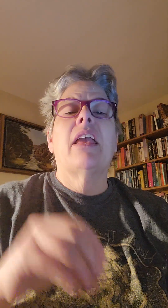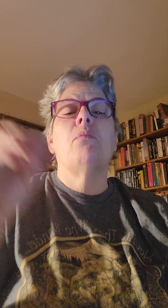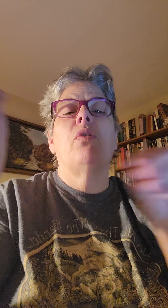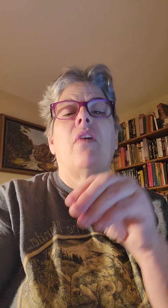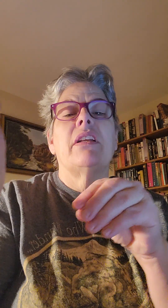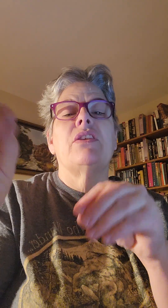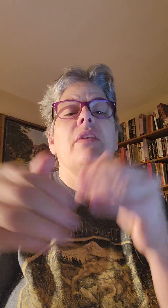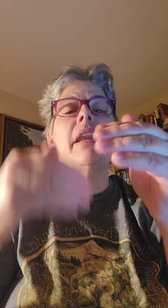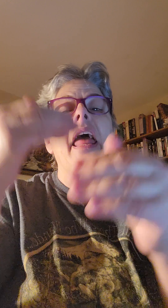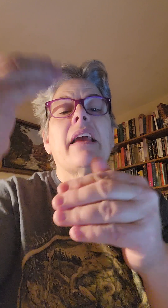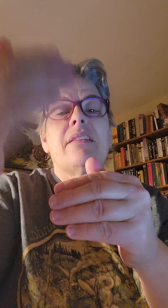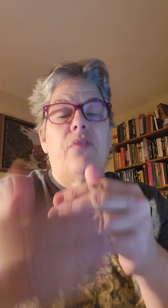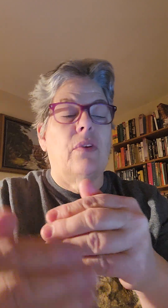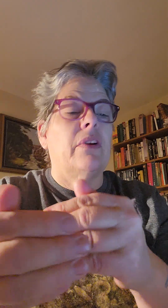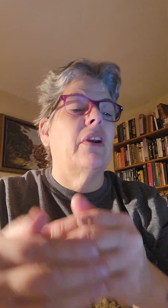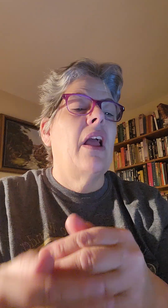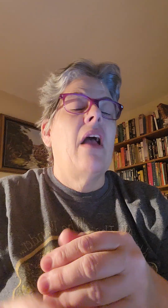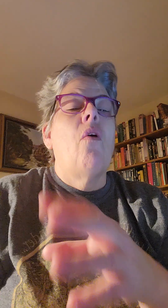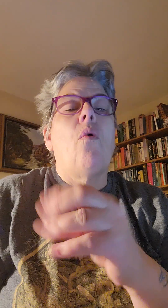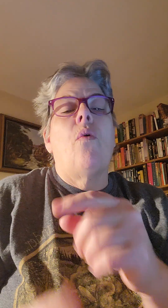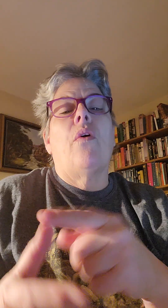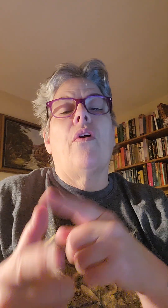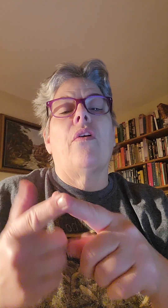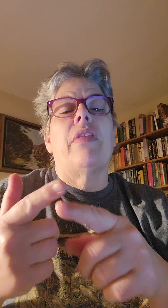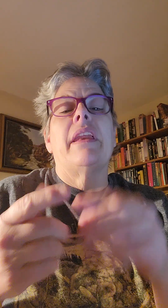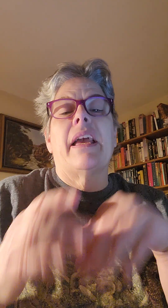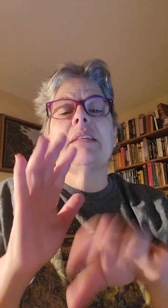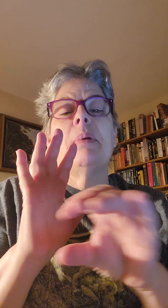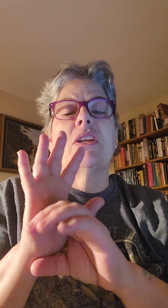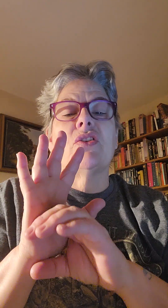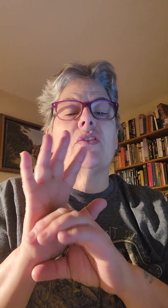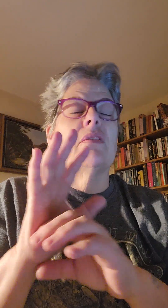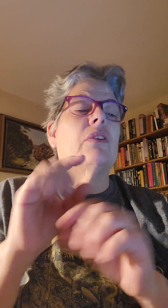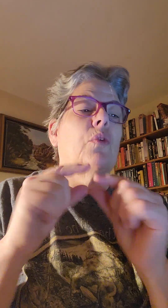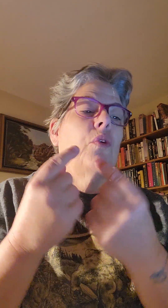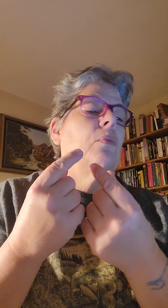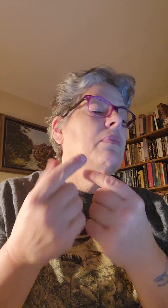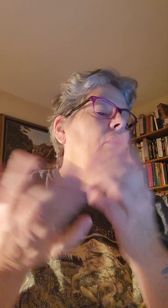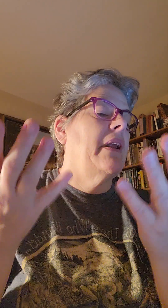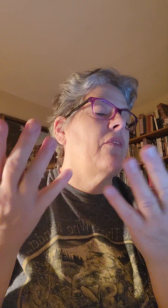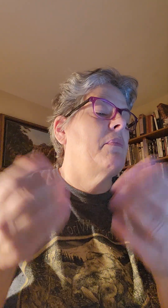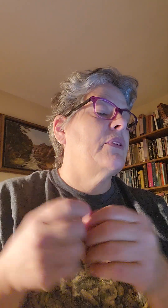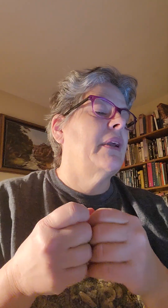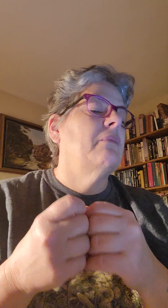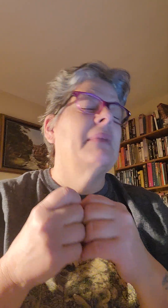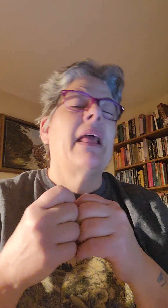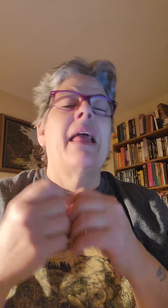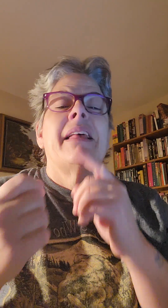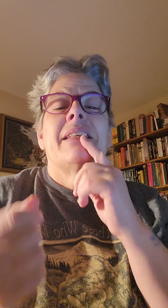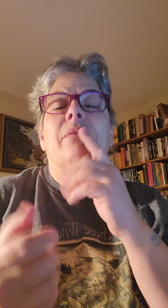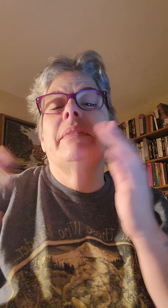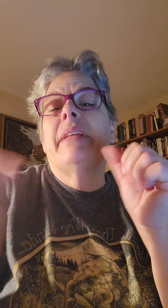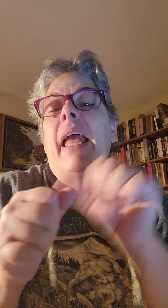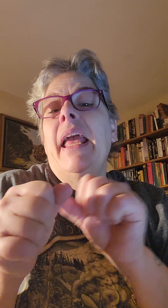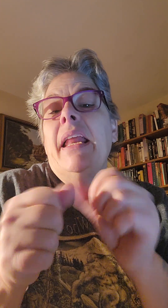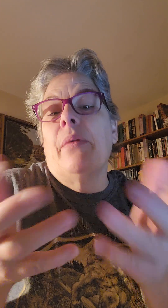can move on to the next folder or the next picture group, whatever I'm doing. So anyway,